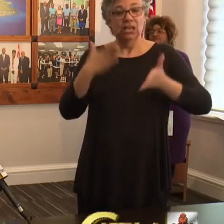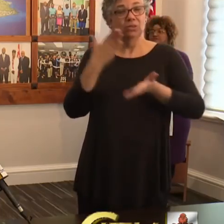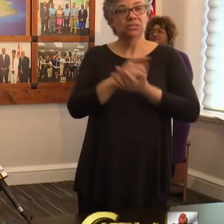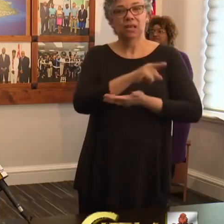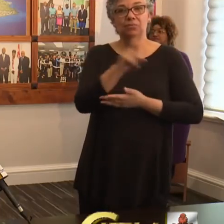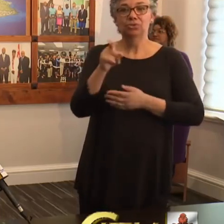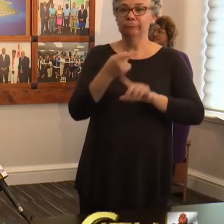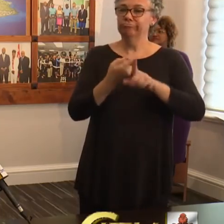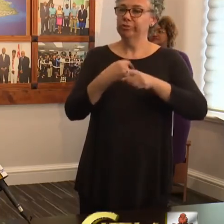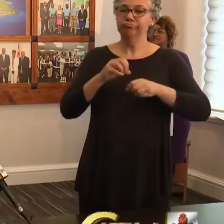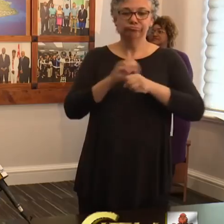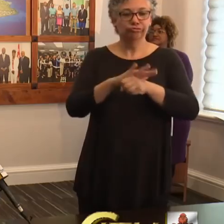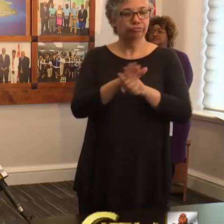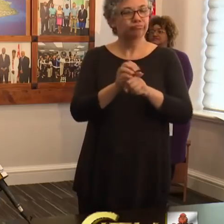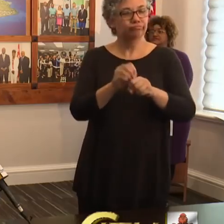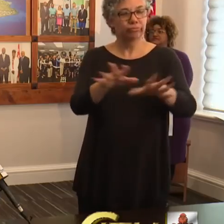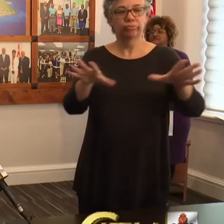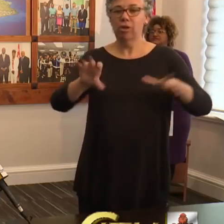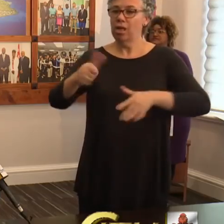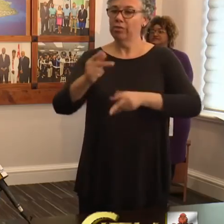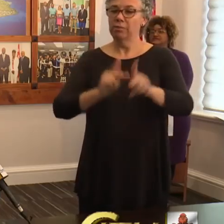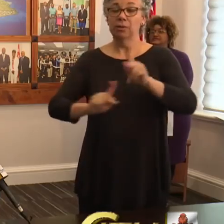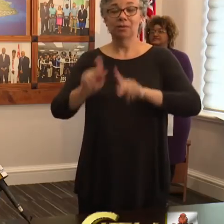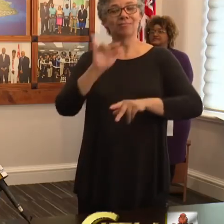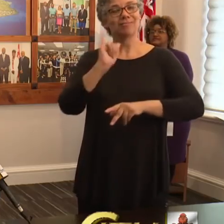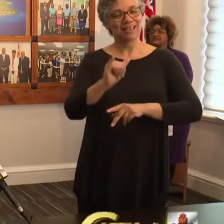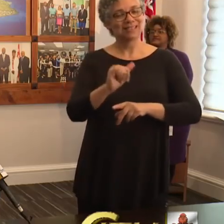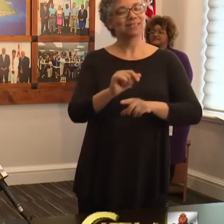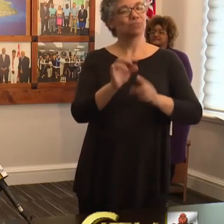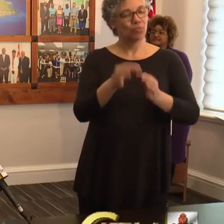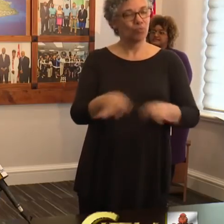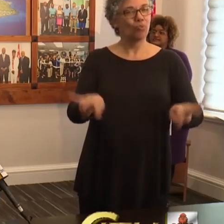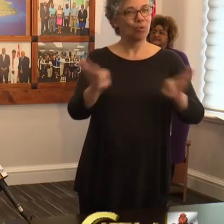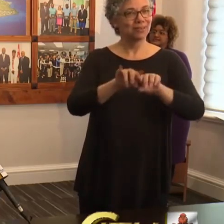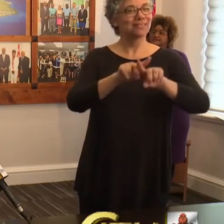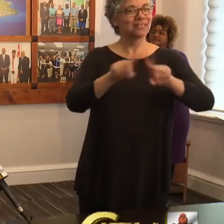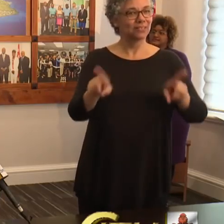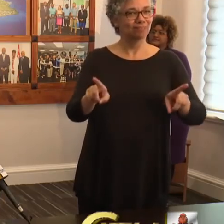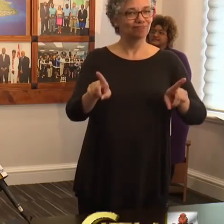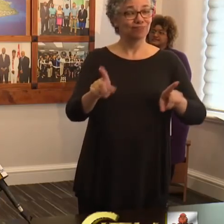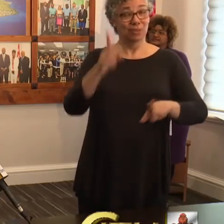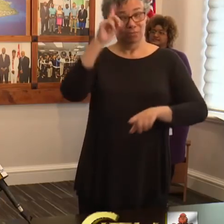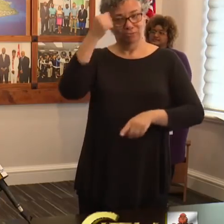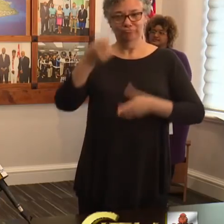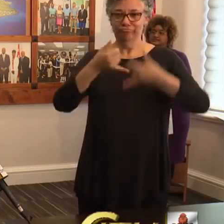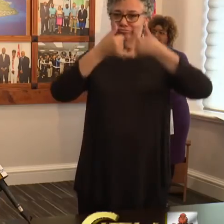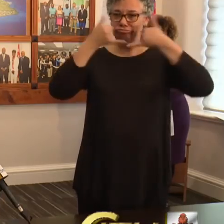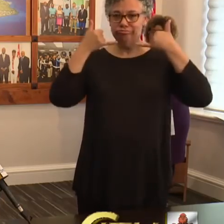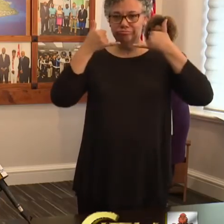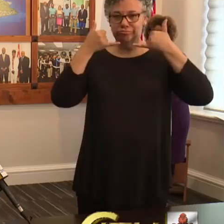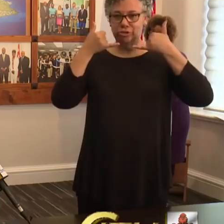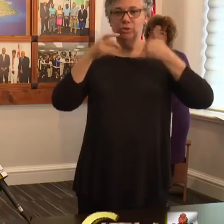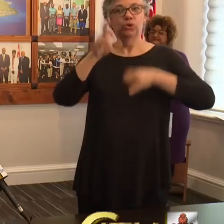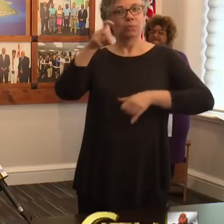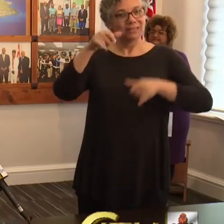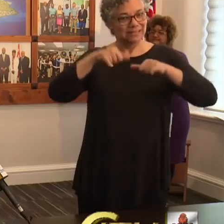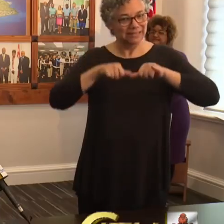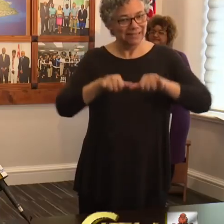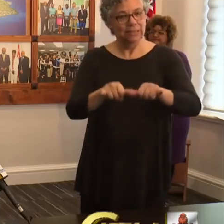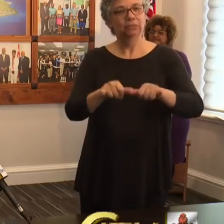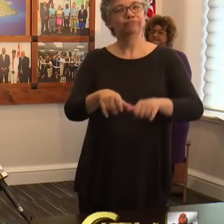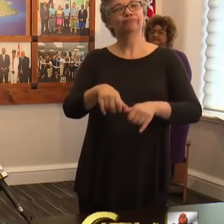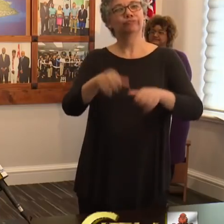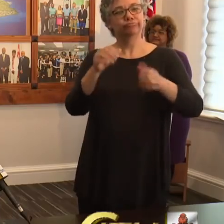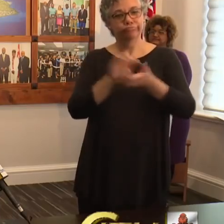those to other persons and I think that's an important distinction. Wearing a mask does not mean that you should not wash your hands, should not mean that you should not use